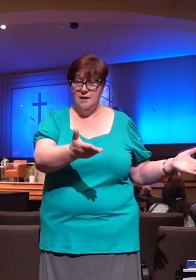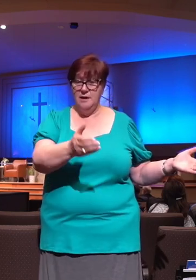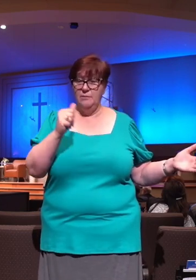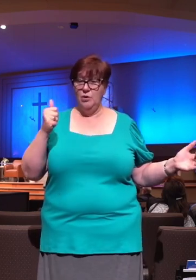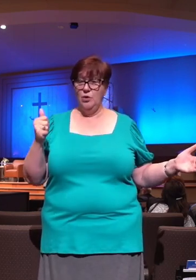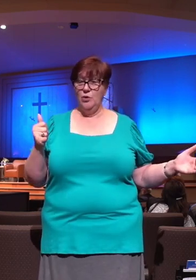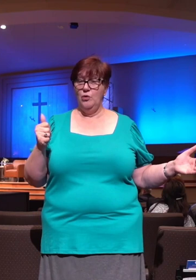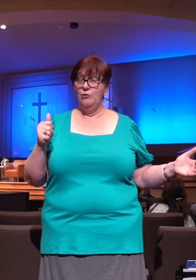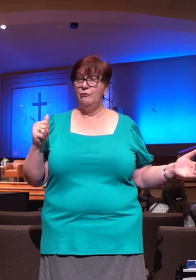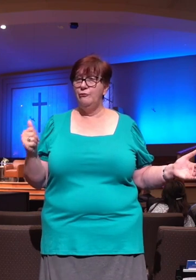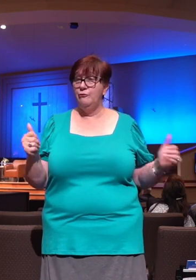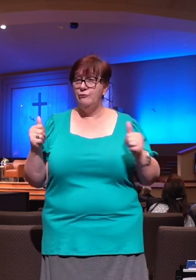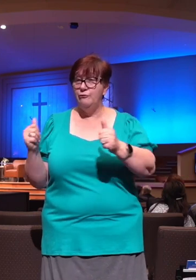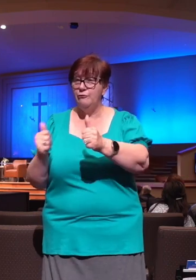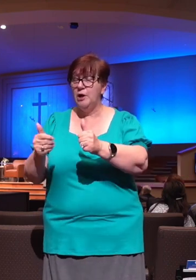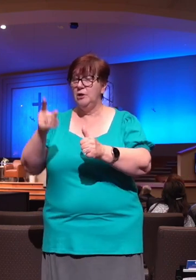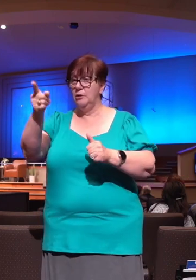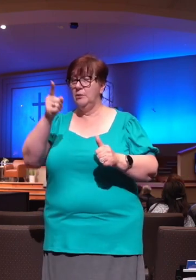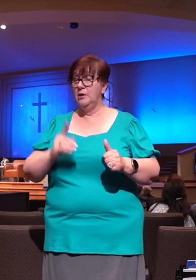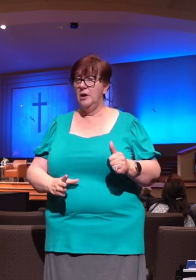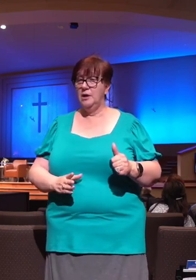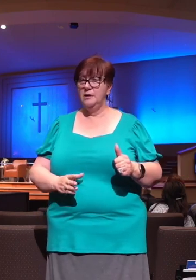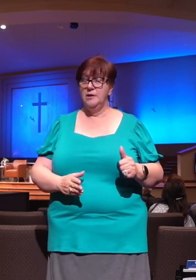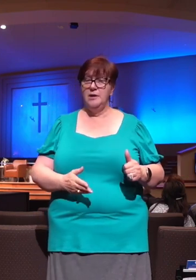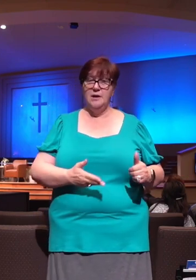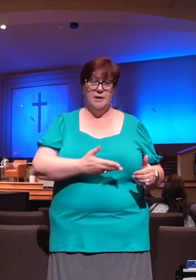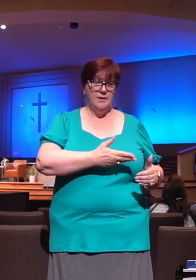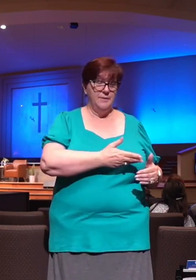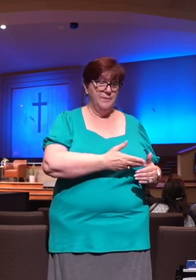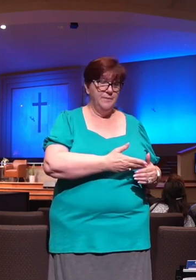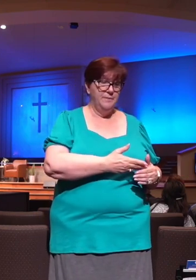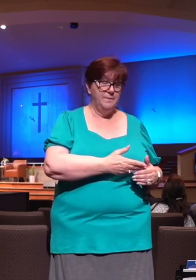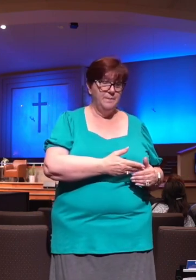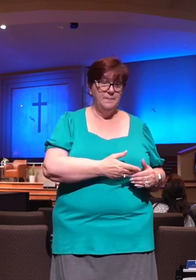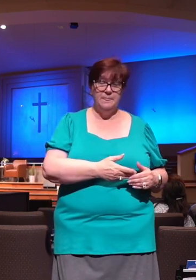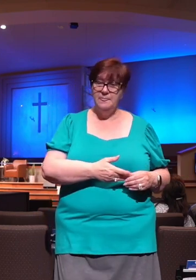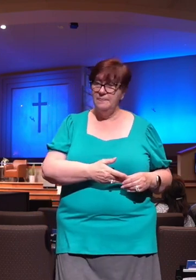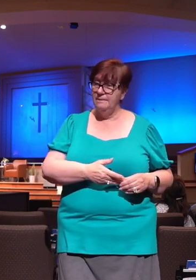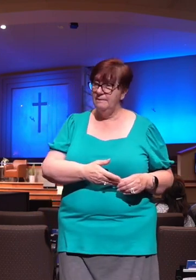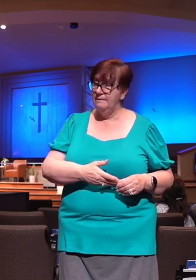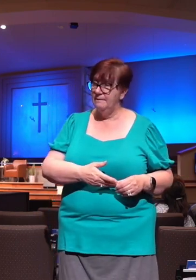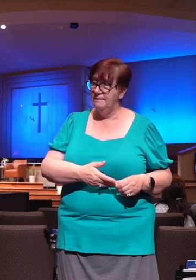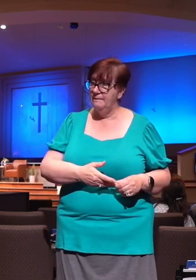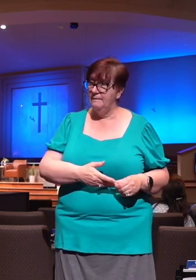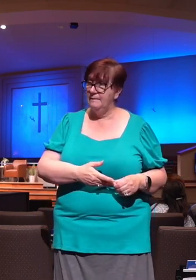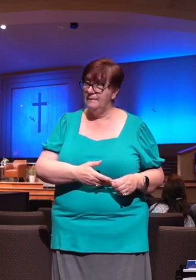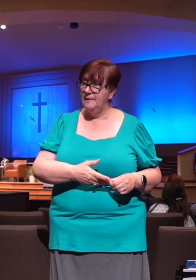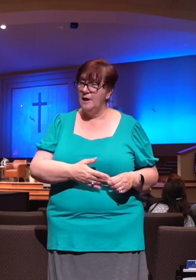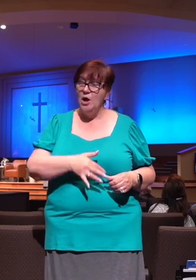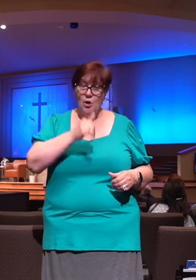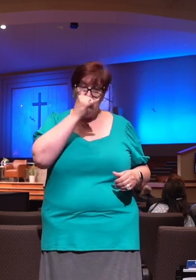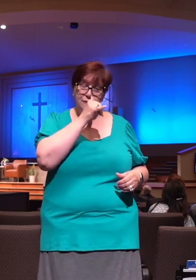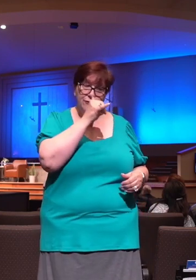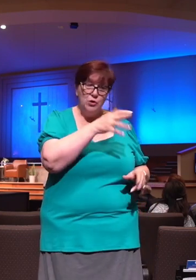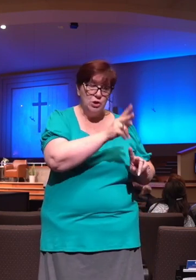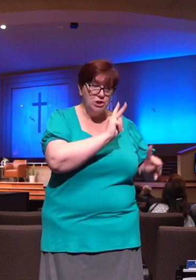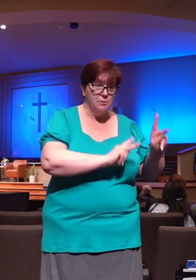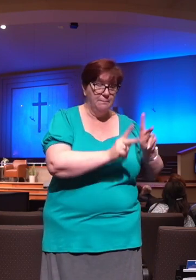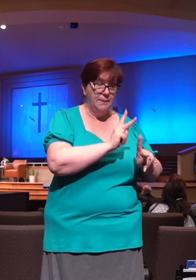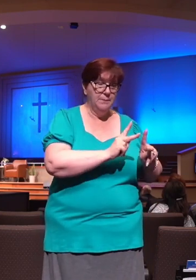who have had difficulty into their life that use that difficulty as an excuse to flee away from God. And there's others that have